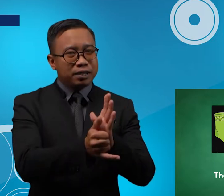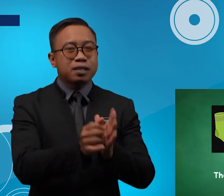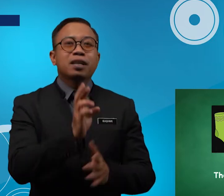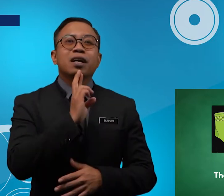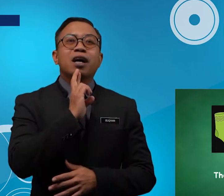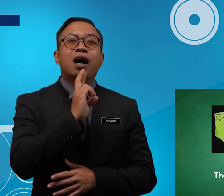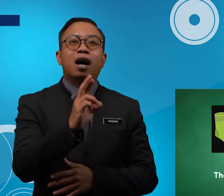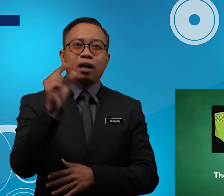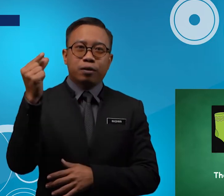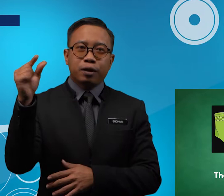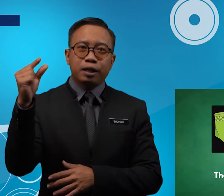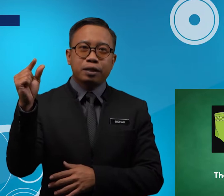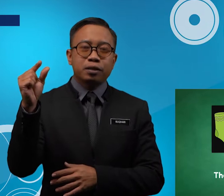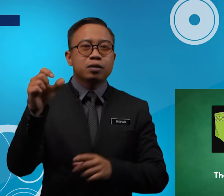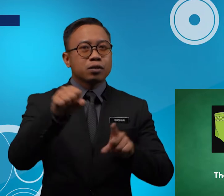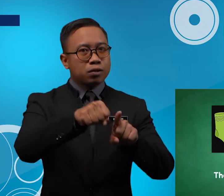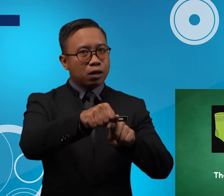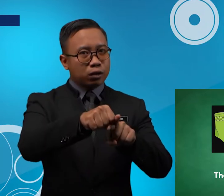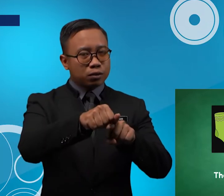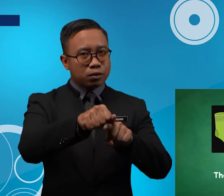Are Green Socks